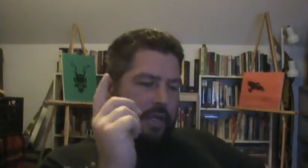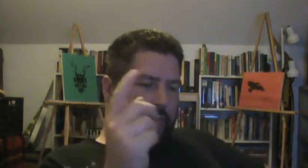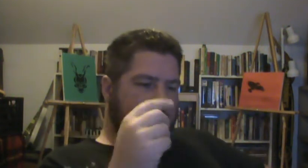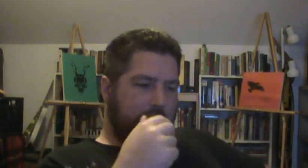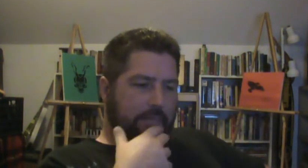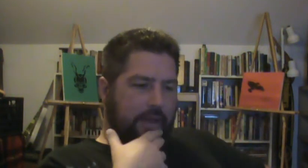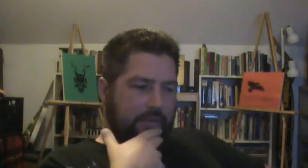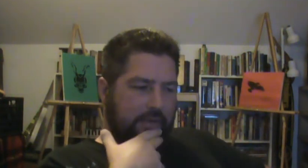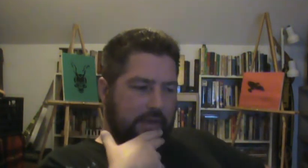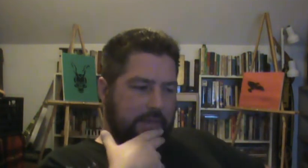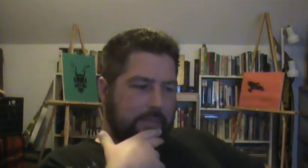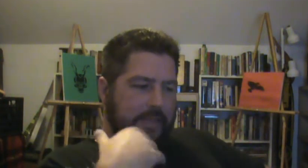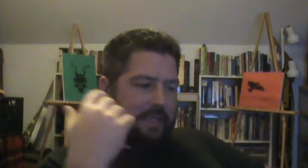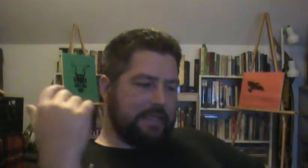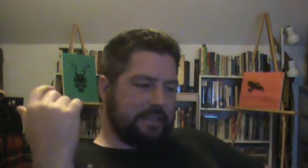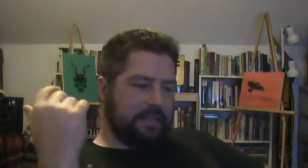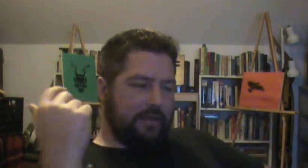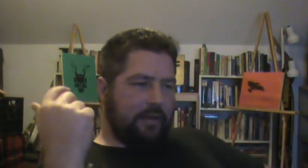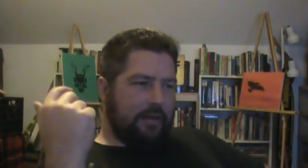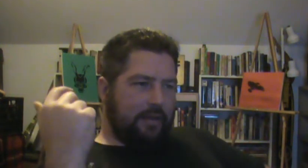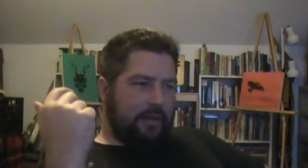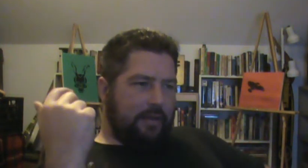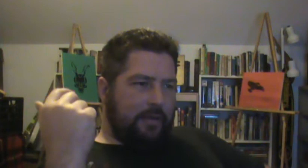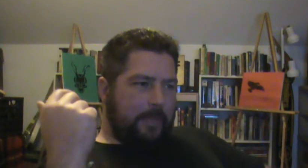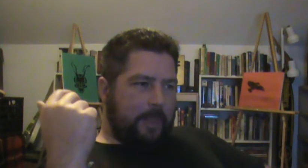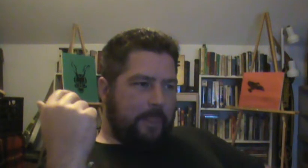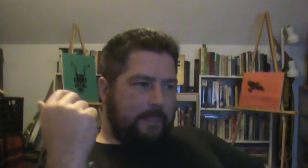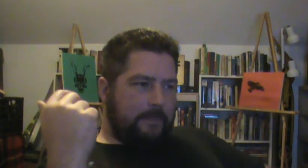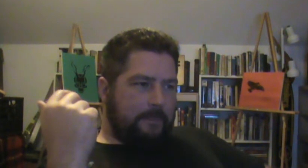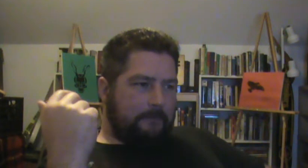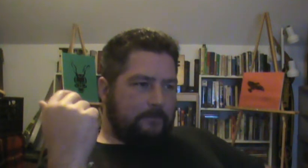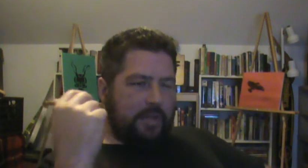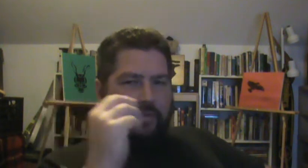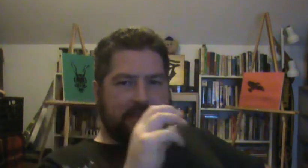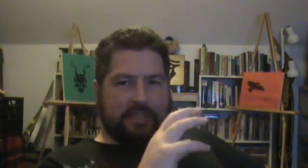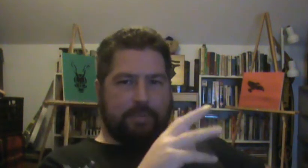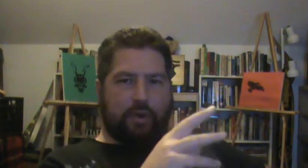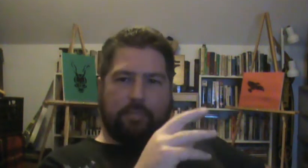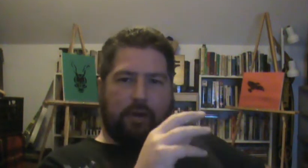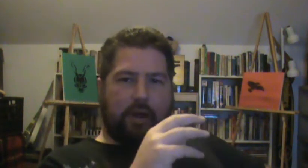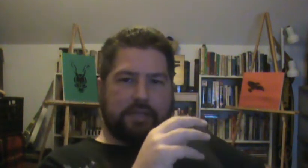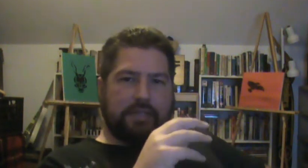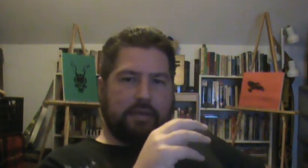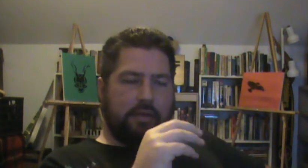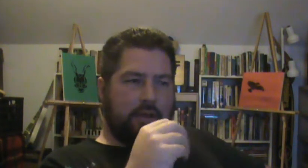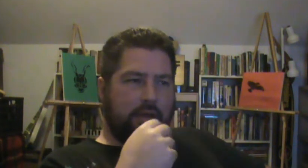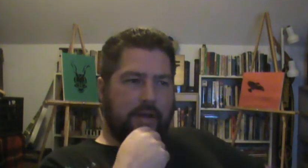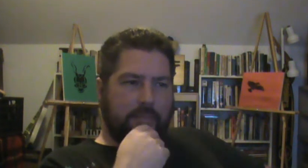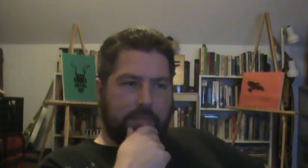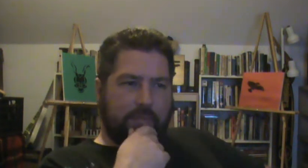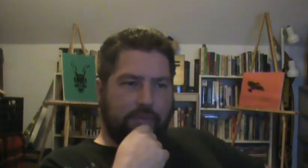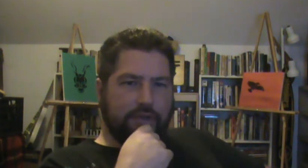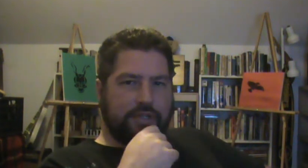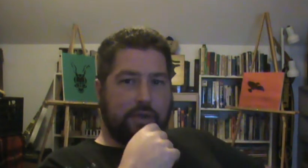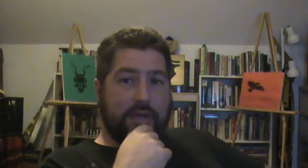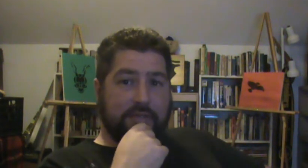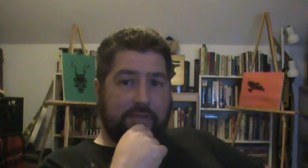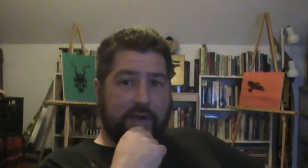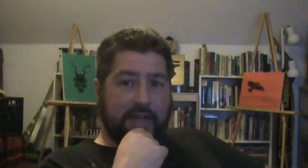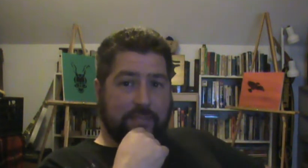I want to talk about is the Spirit Box, first known as the Frank's